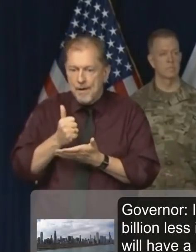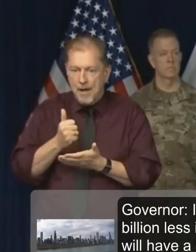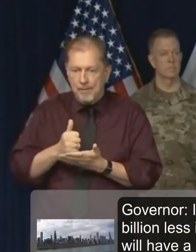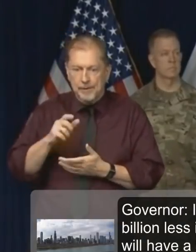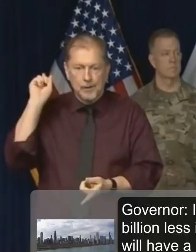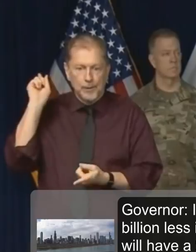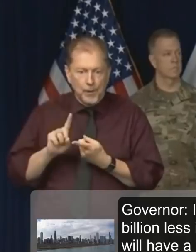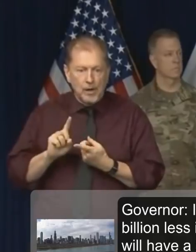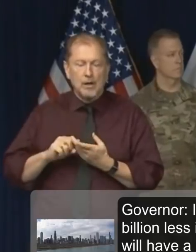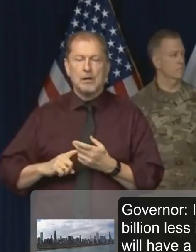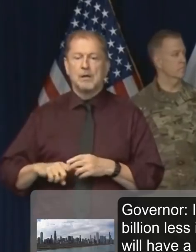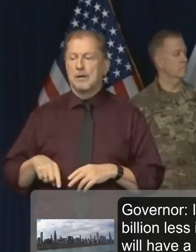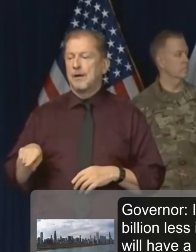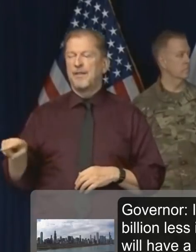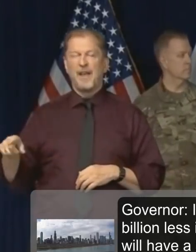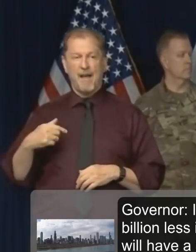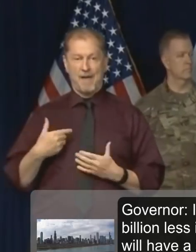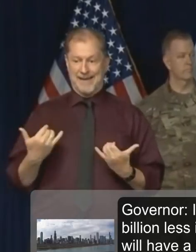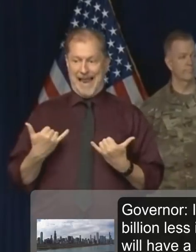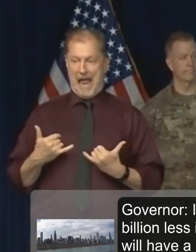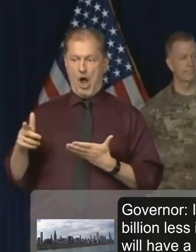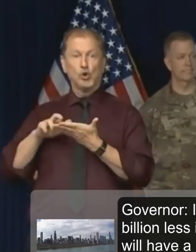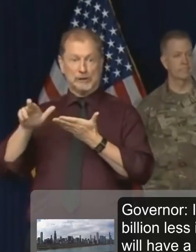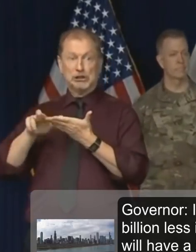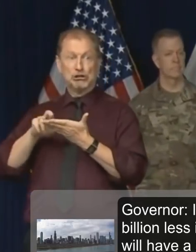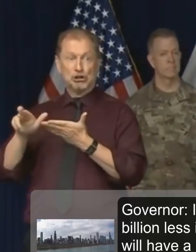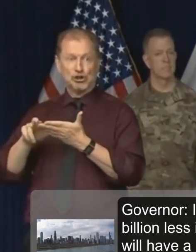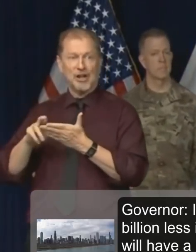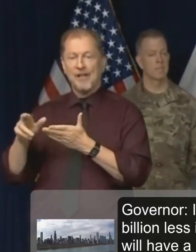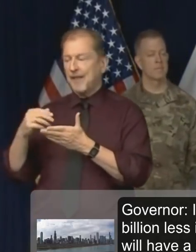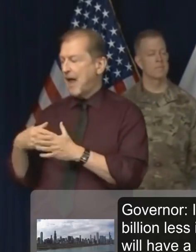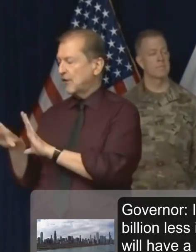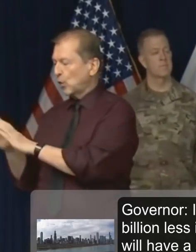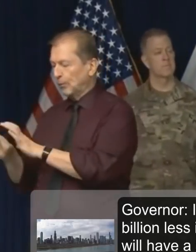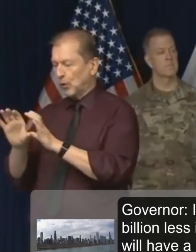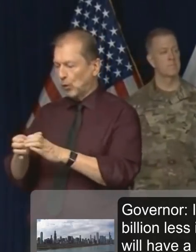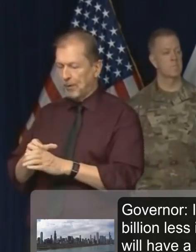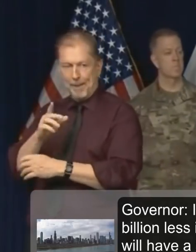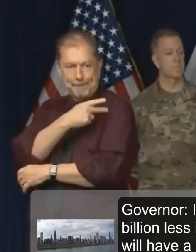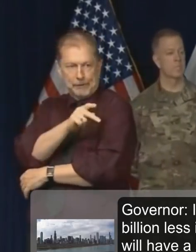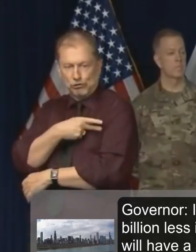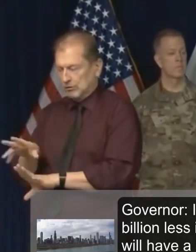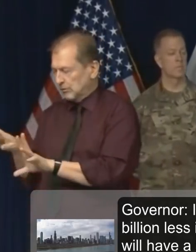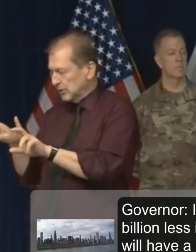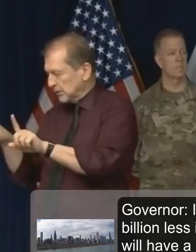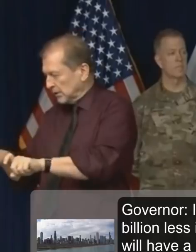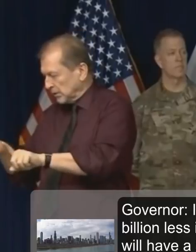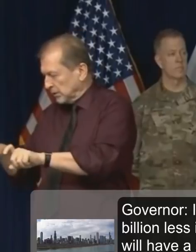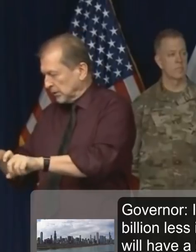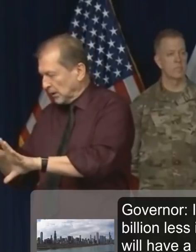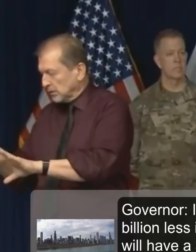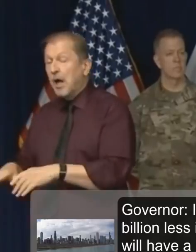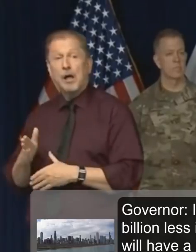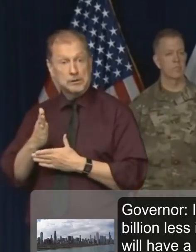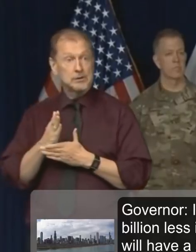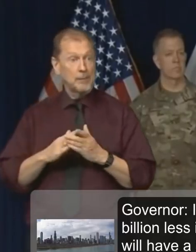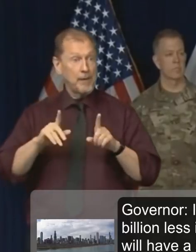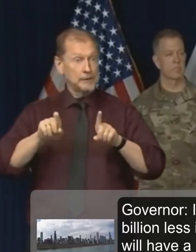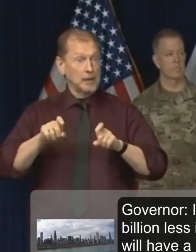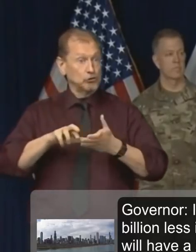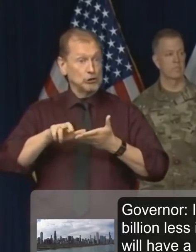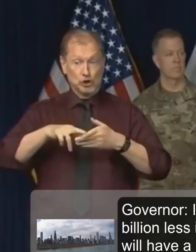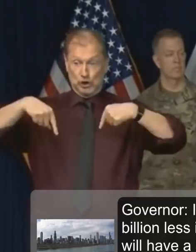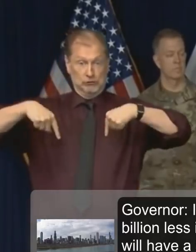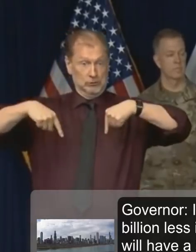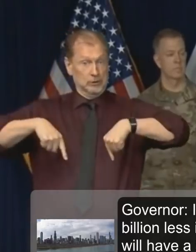have these, what do they call them, double blind experiments. And they're, some of which is going on in Chicago hospitals, I might